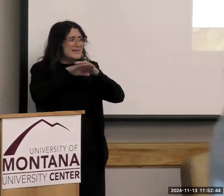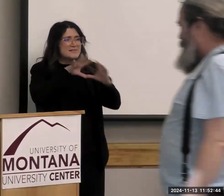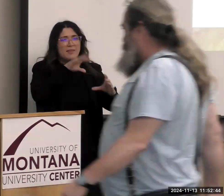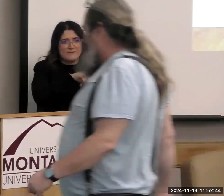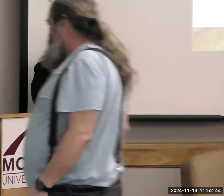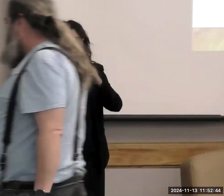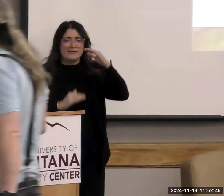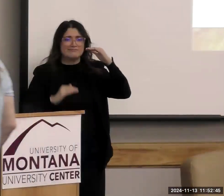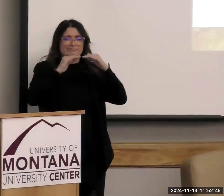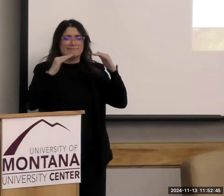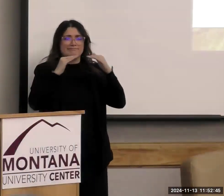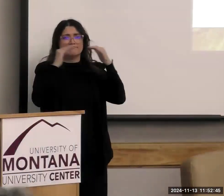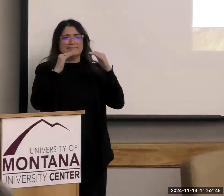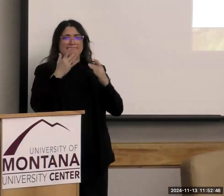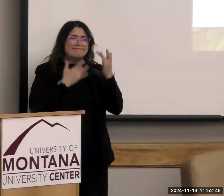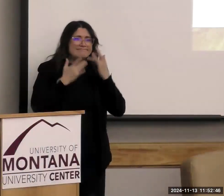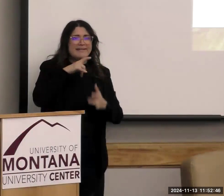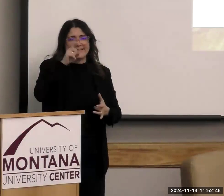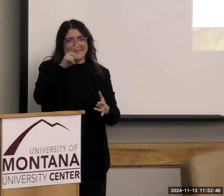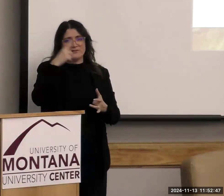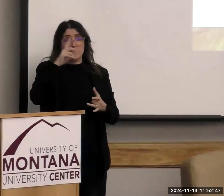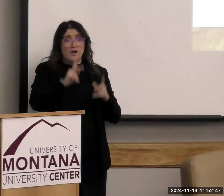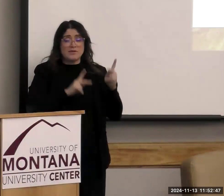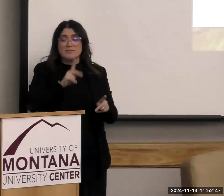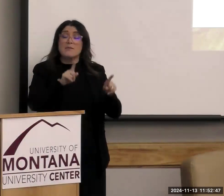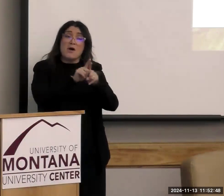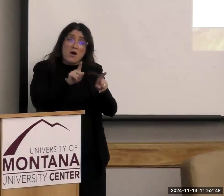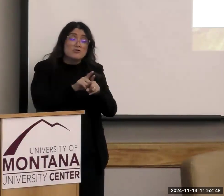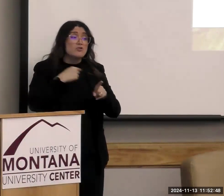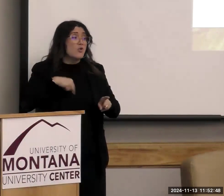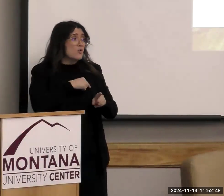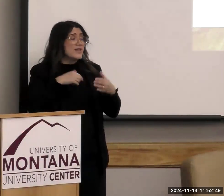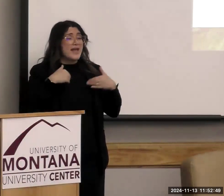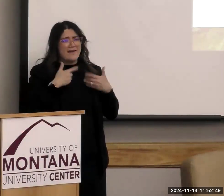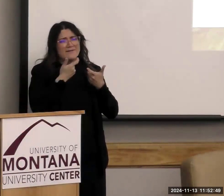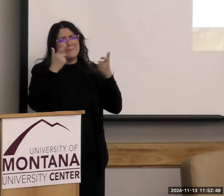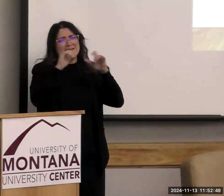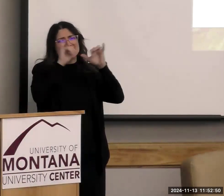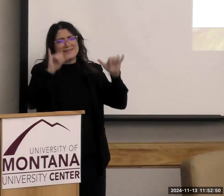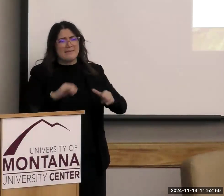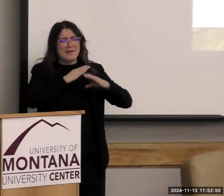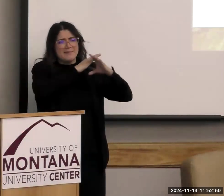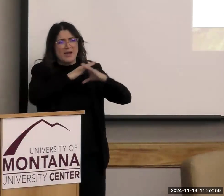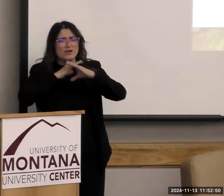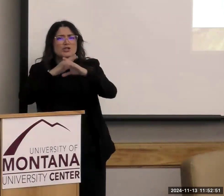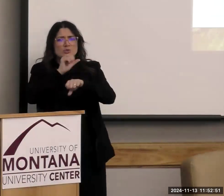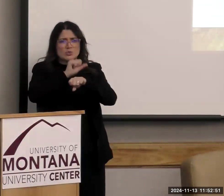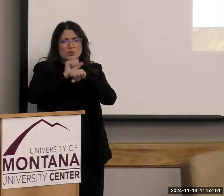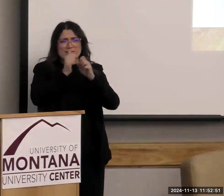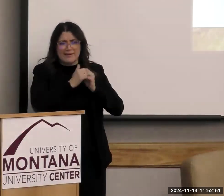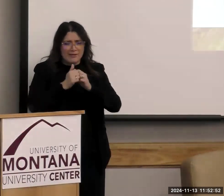that individuals have. But we also have these big systemic barriers and opportunities to be working together on those.